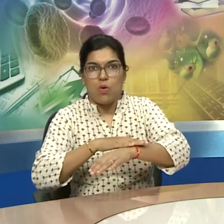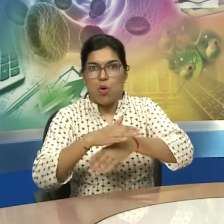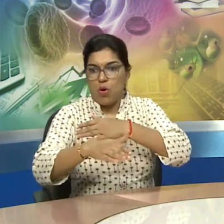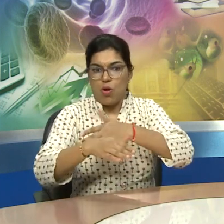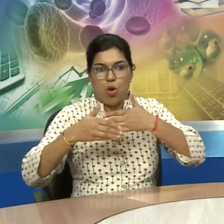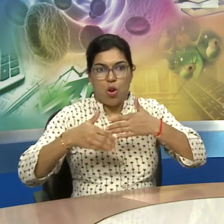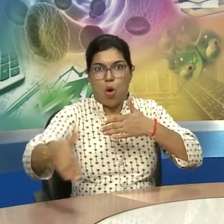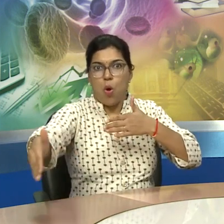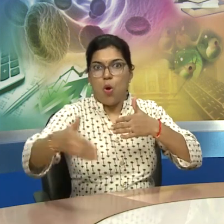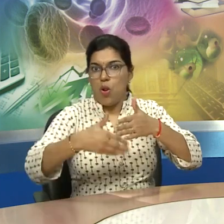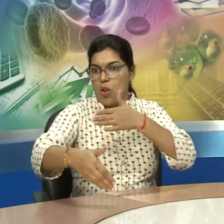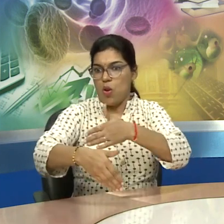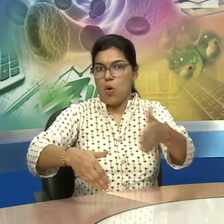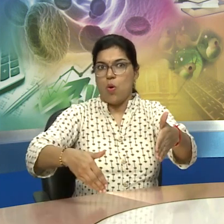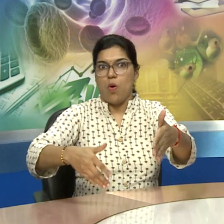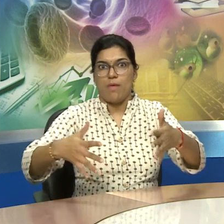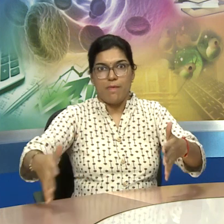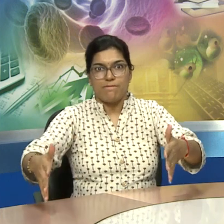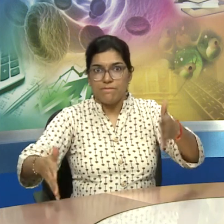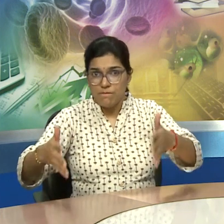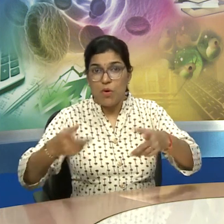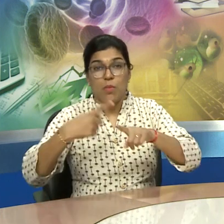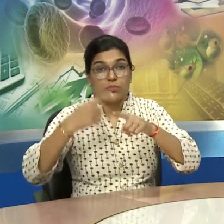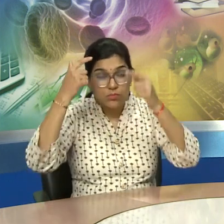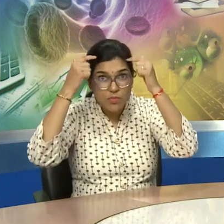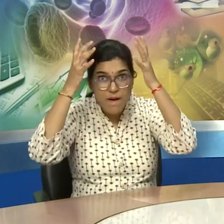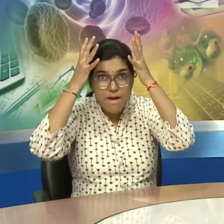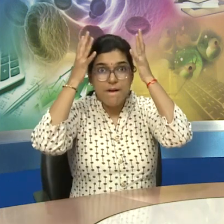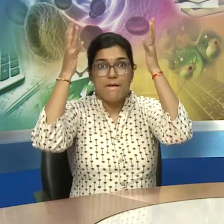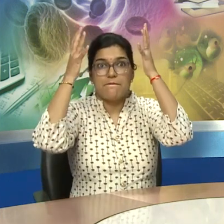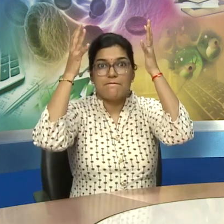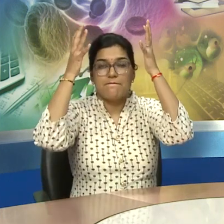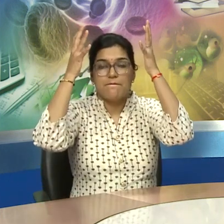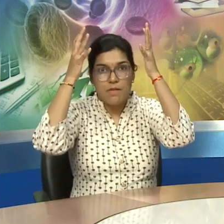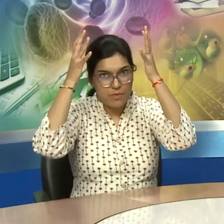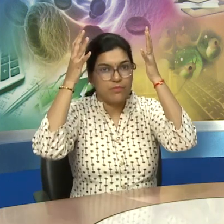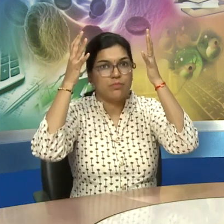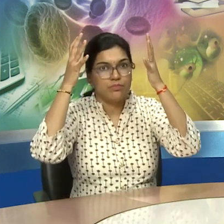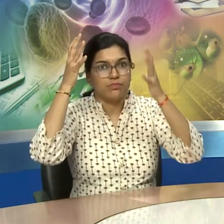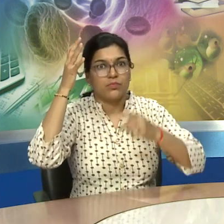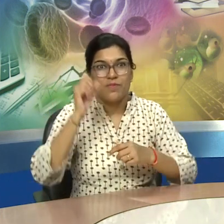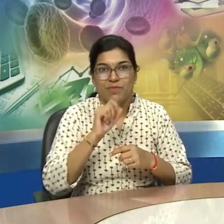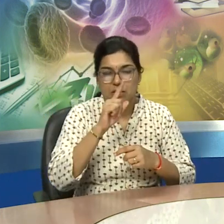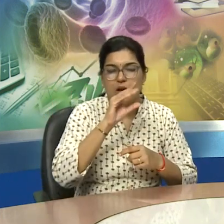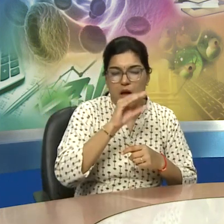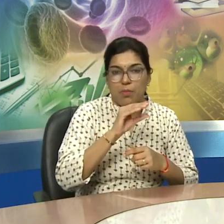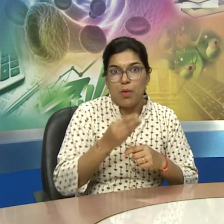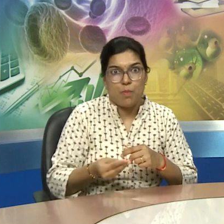outcome of the first species you can say the australopithecus gave